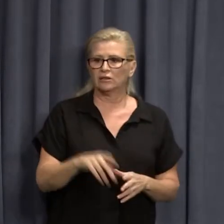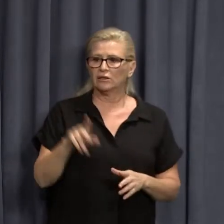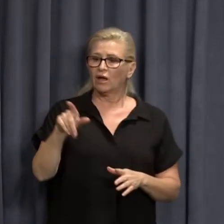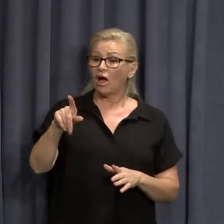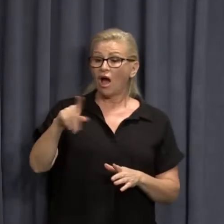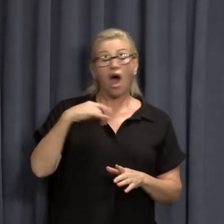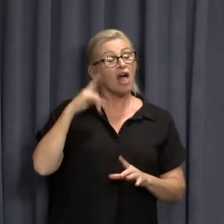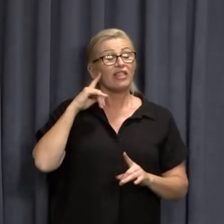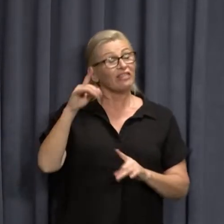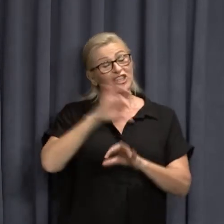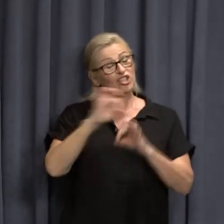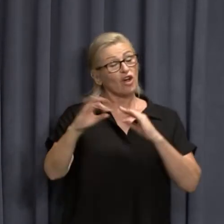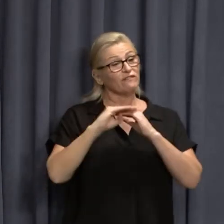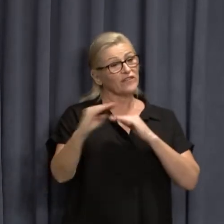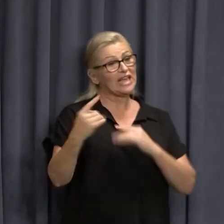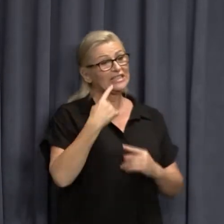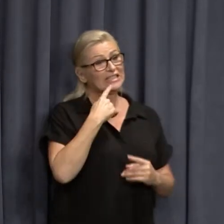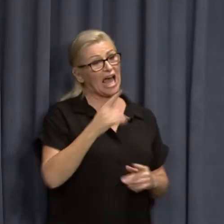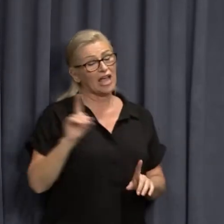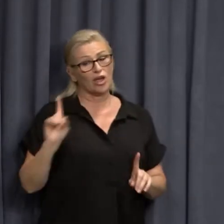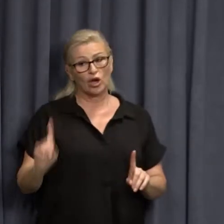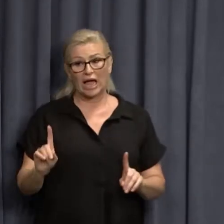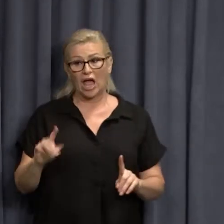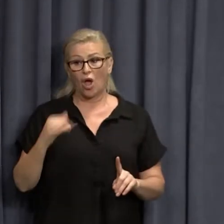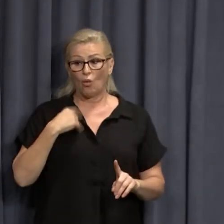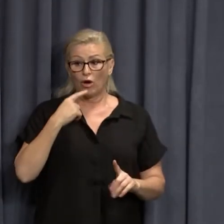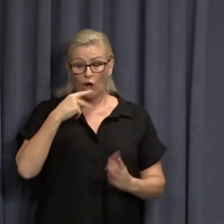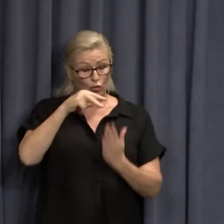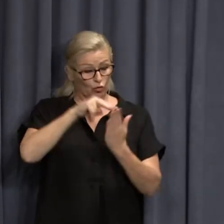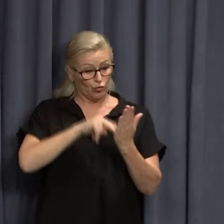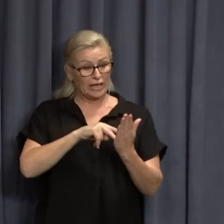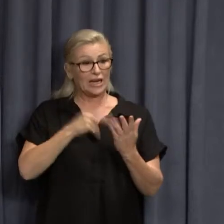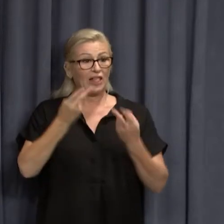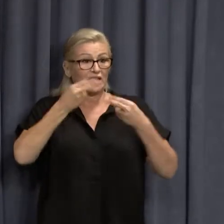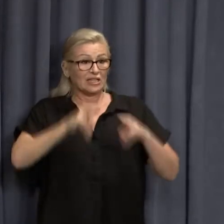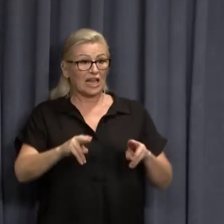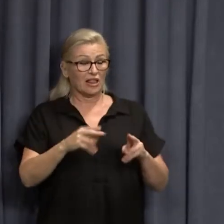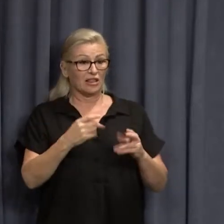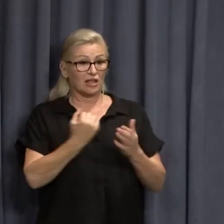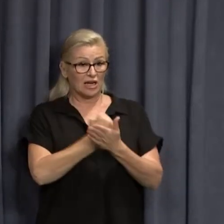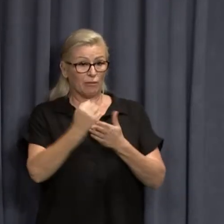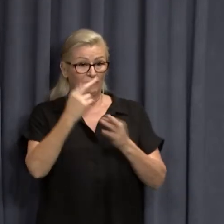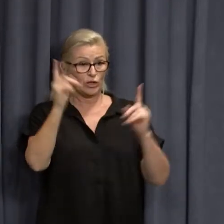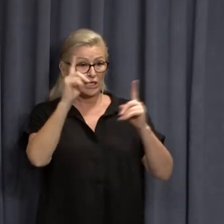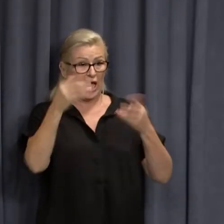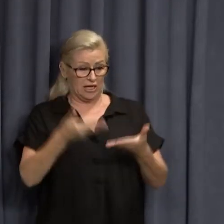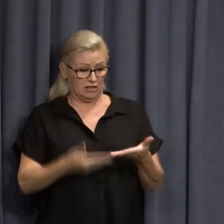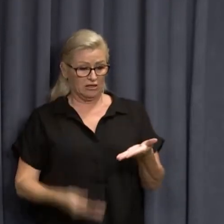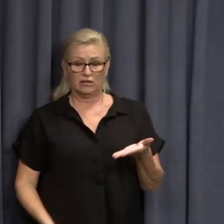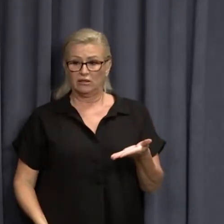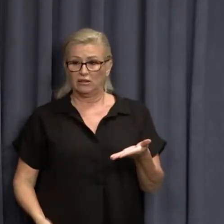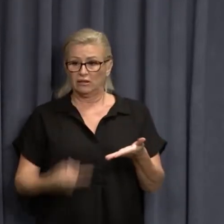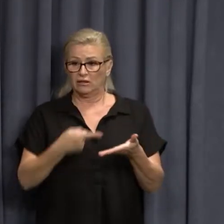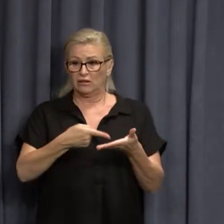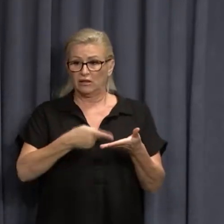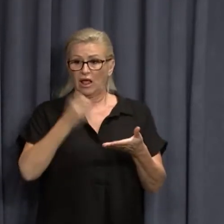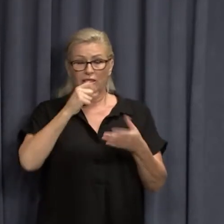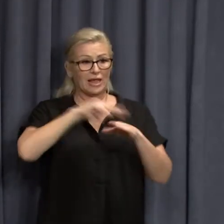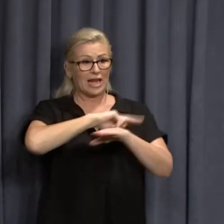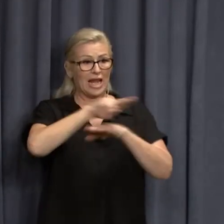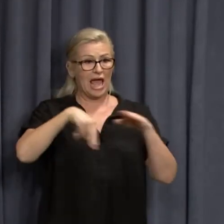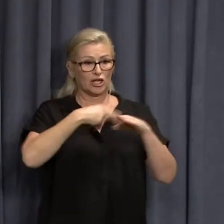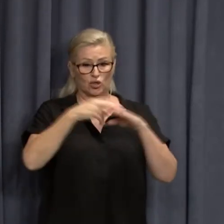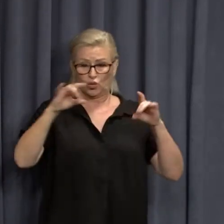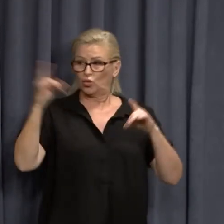statement. What I'll just read out to you is the death rate I have for today. I get given them from the national sources,